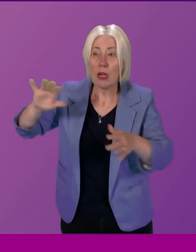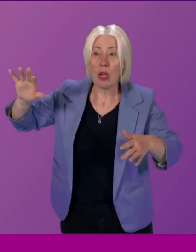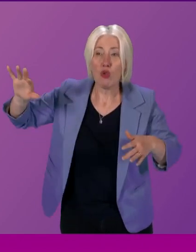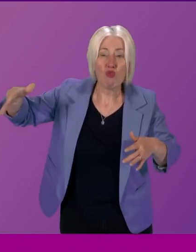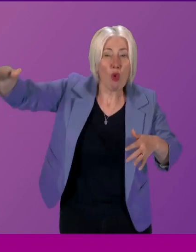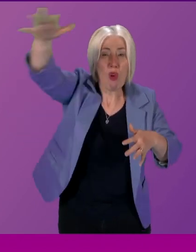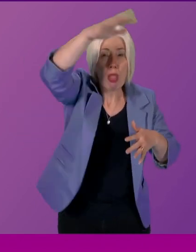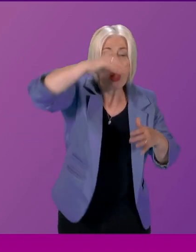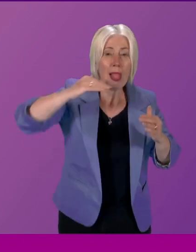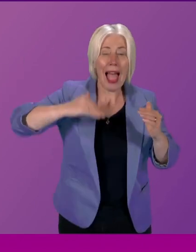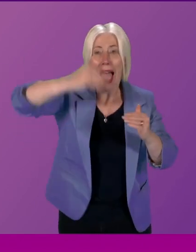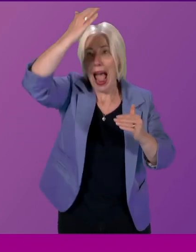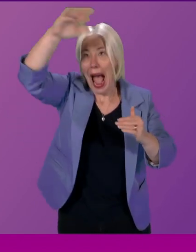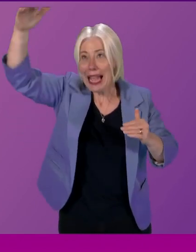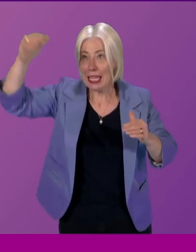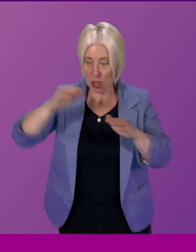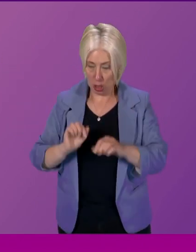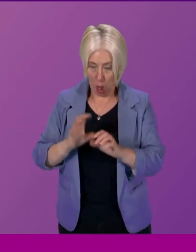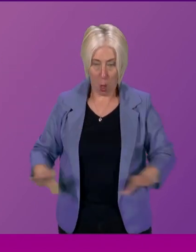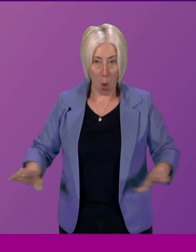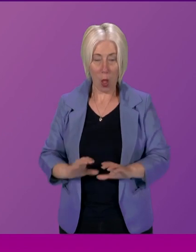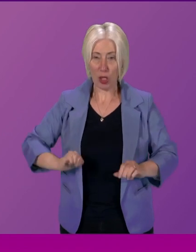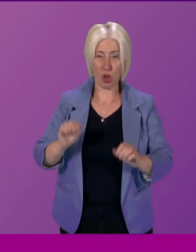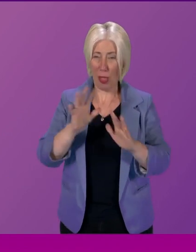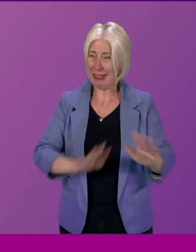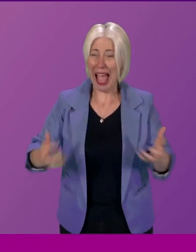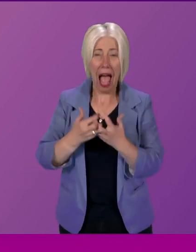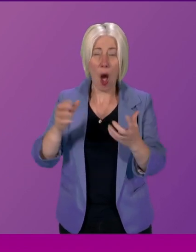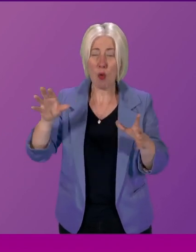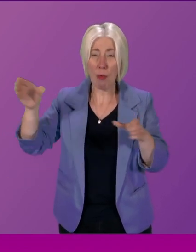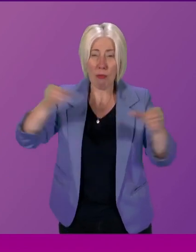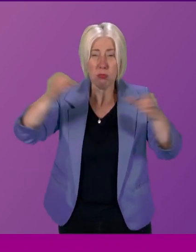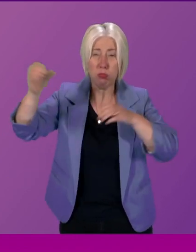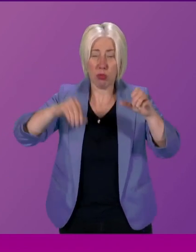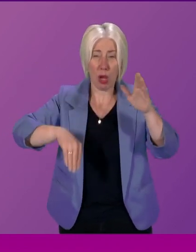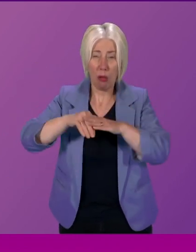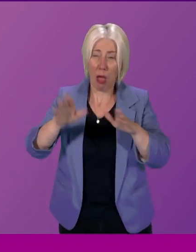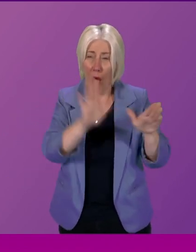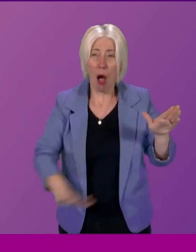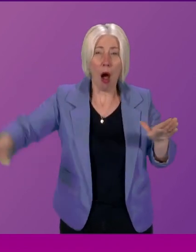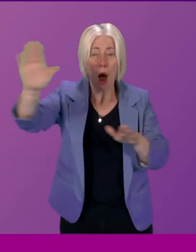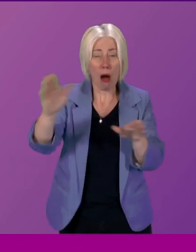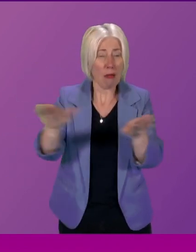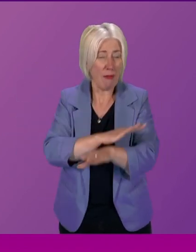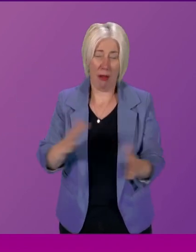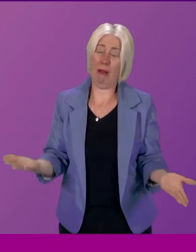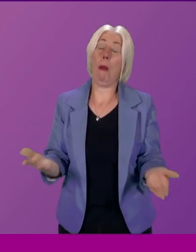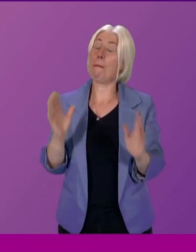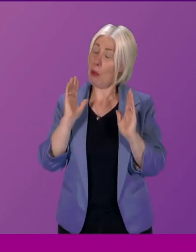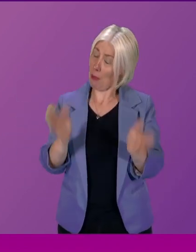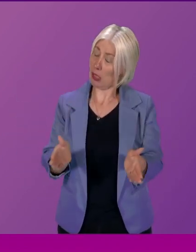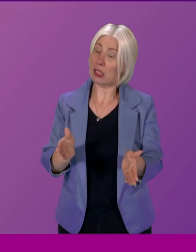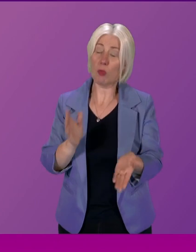but perhaps the most important barrier is that of trust imperative in our politicians